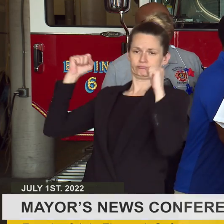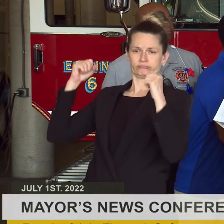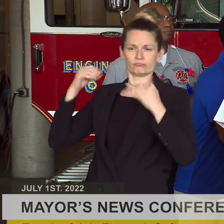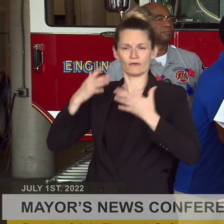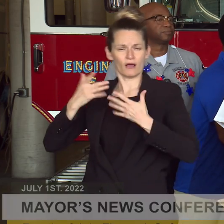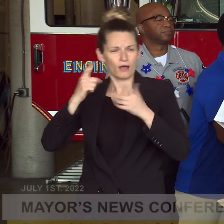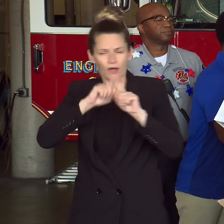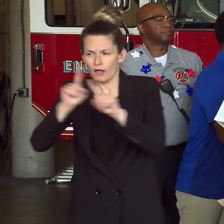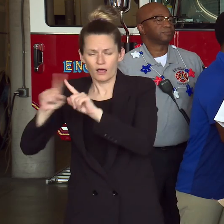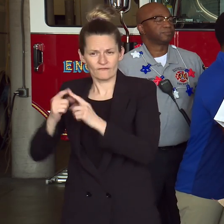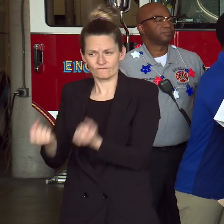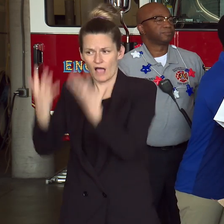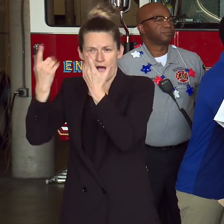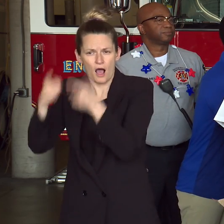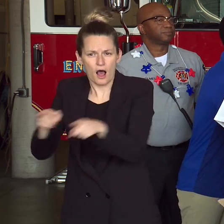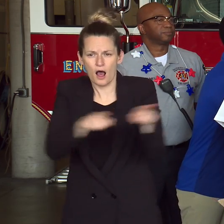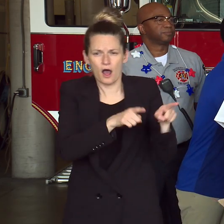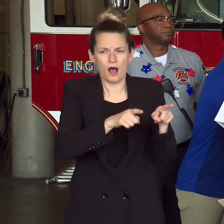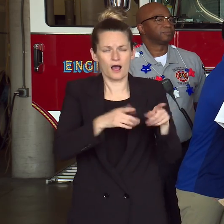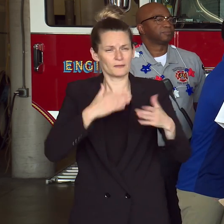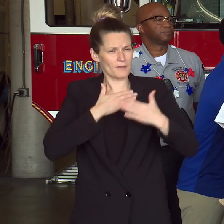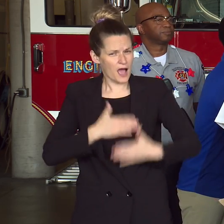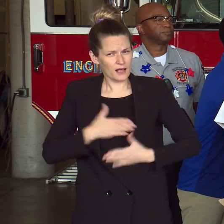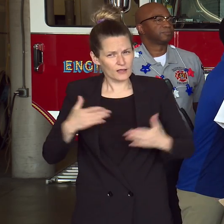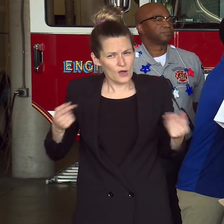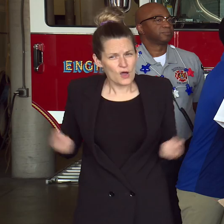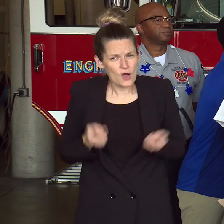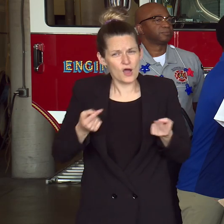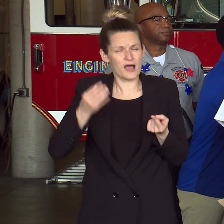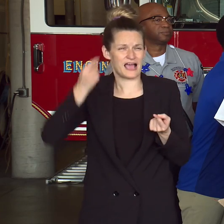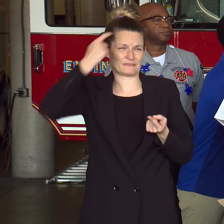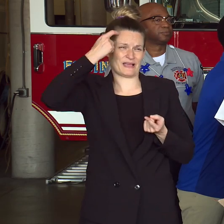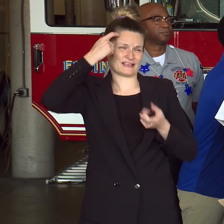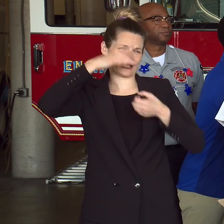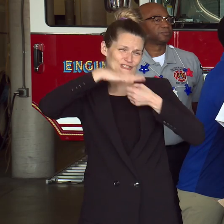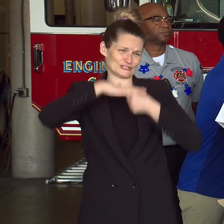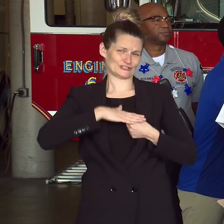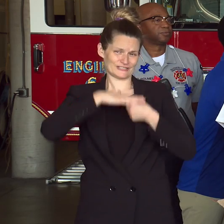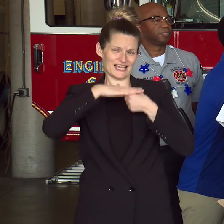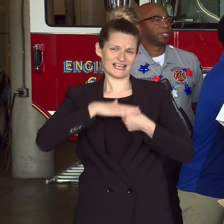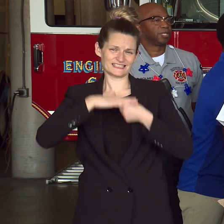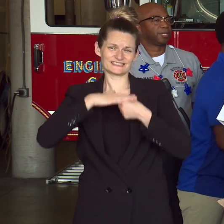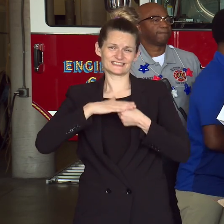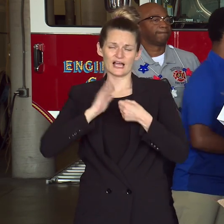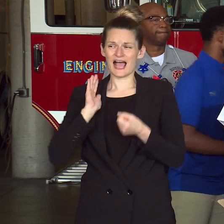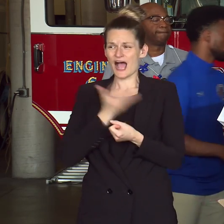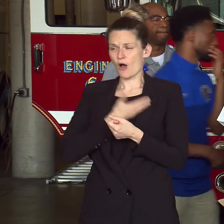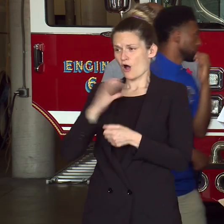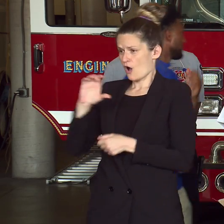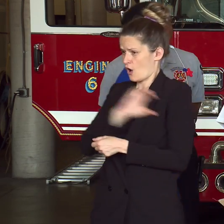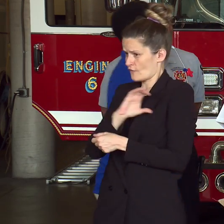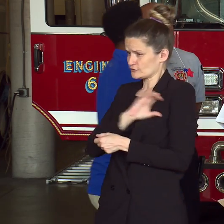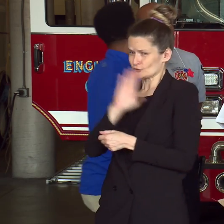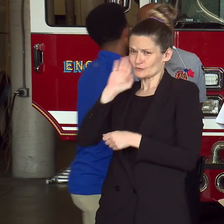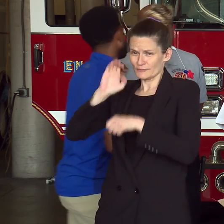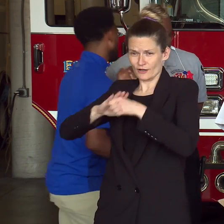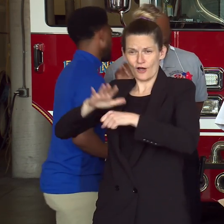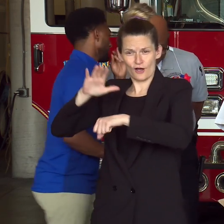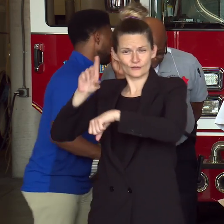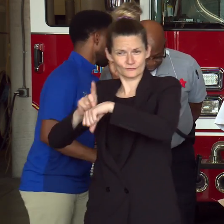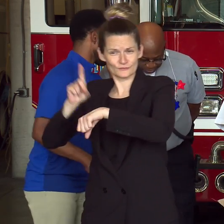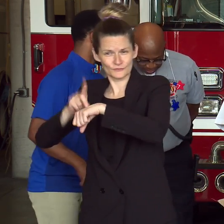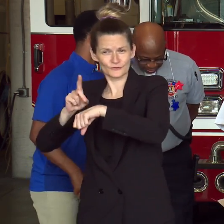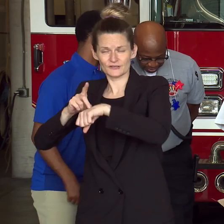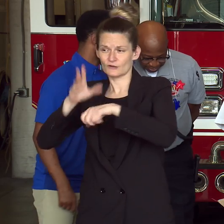to physical harm, they can also induce mental distress. Our officers will be on the streets looking for illegal sales,